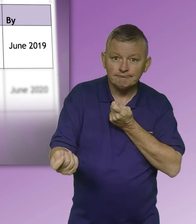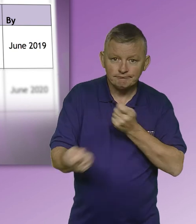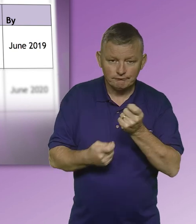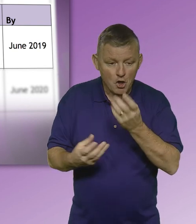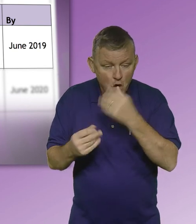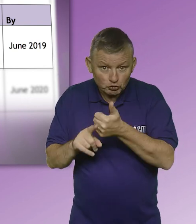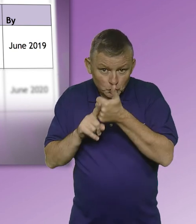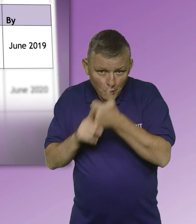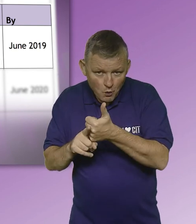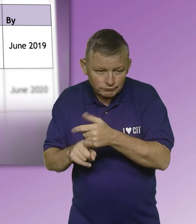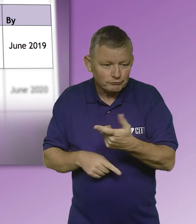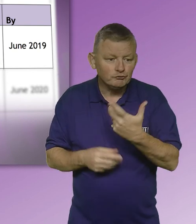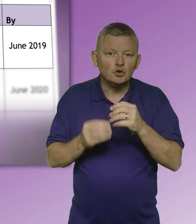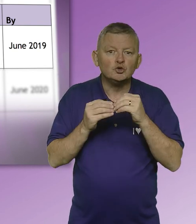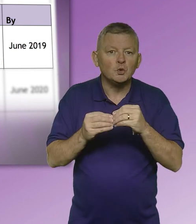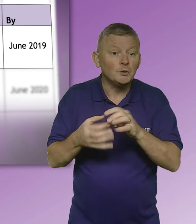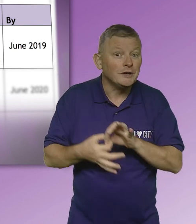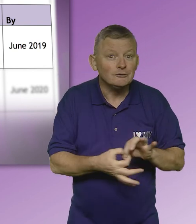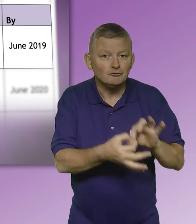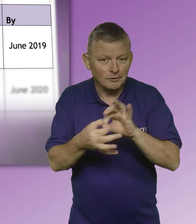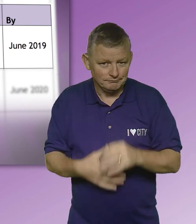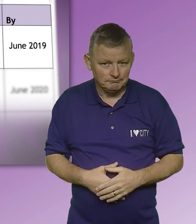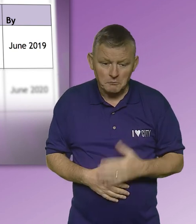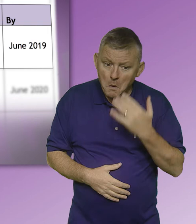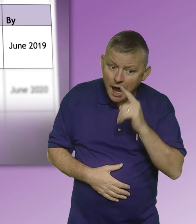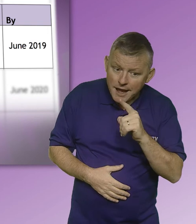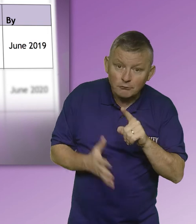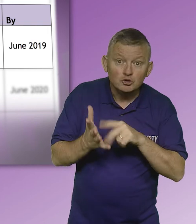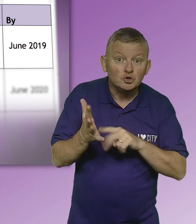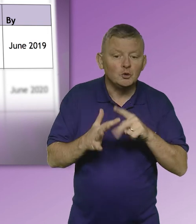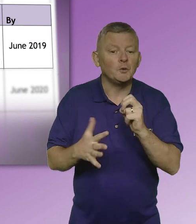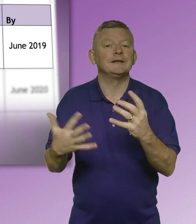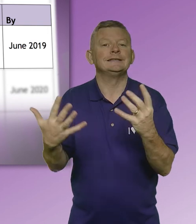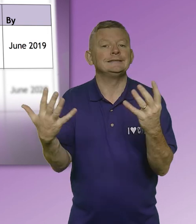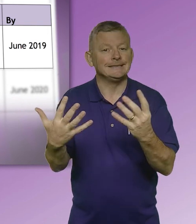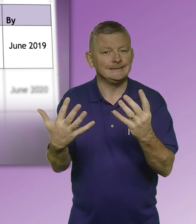learning support learning Student Association June 2019